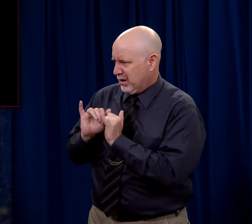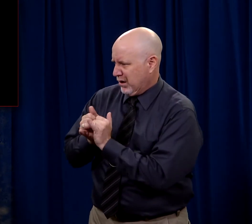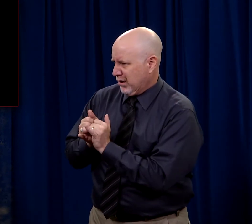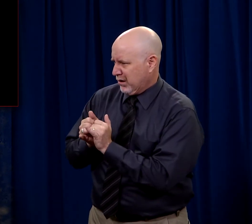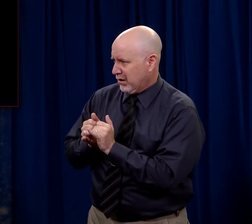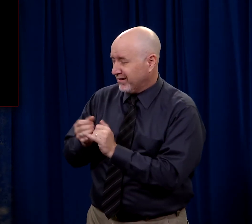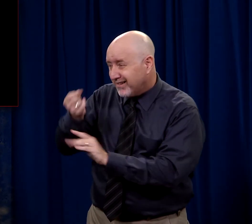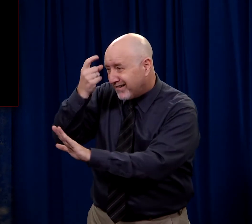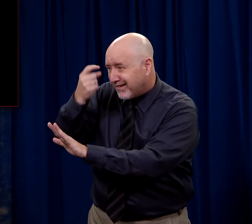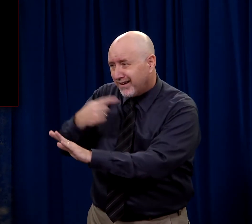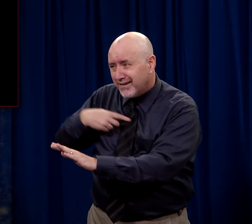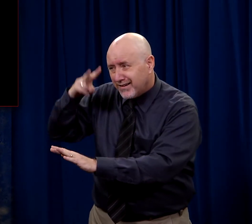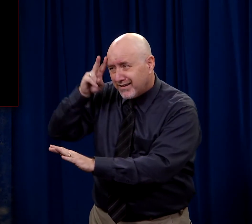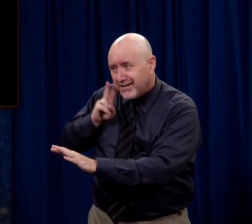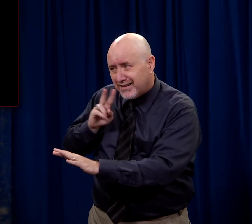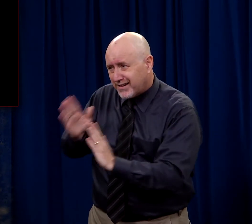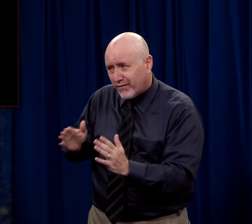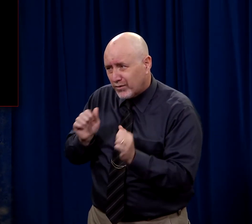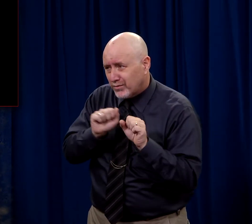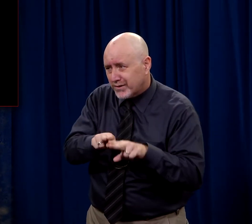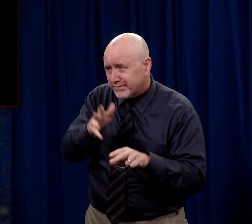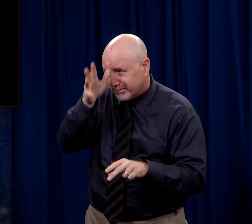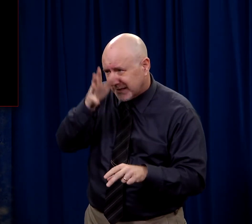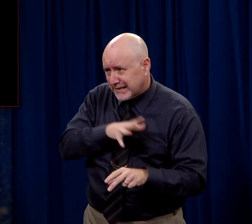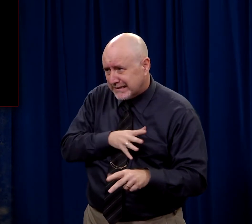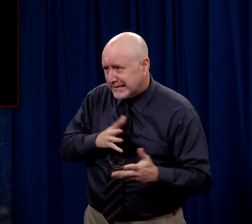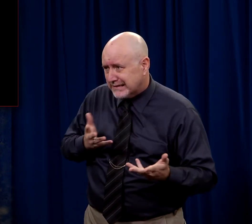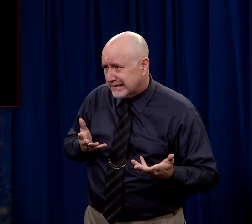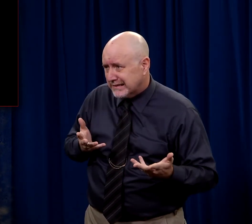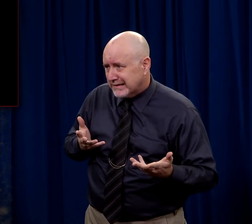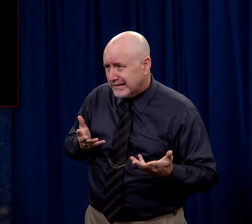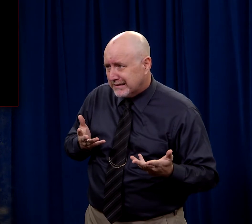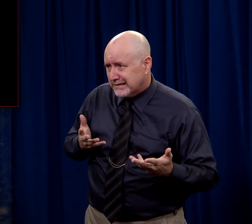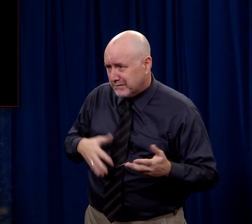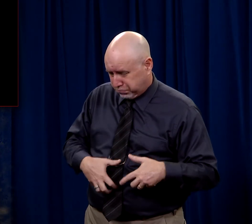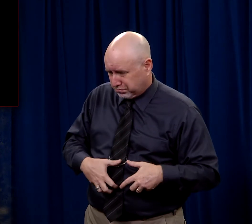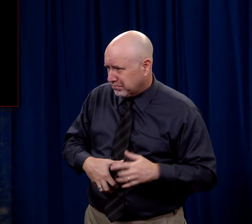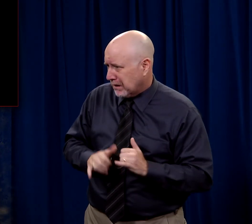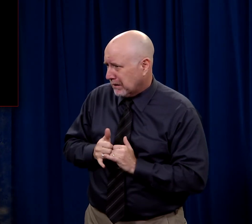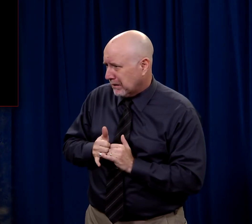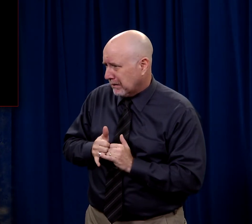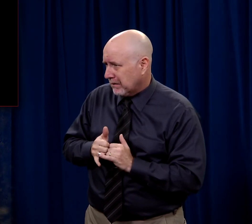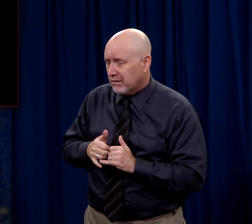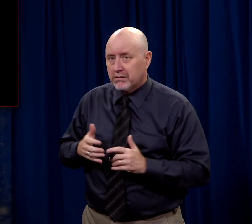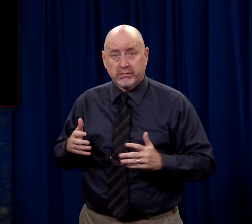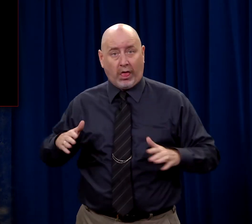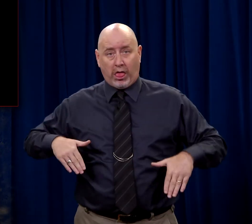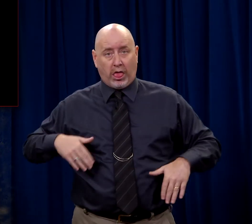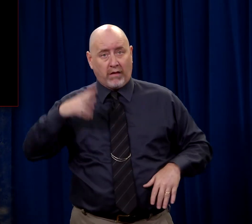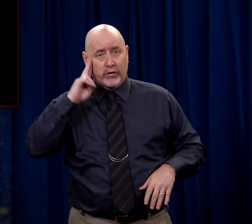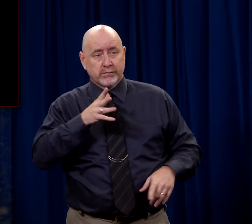this can be. You understand that I've never been with a man. And she hadn't.